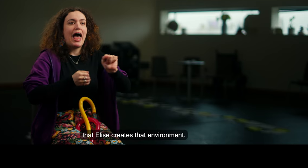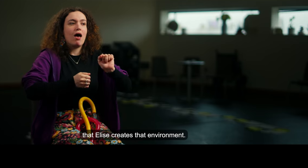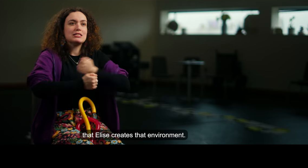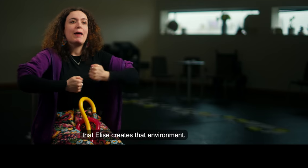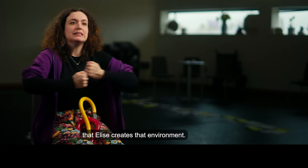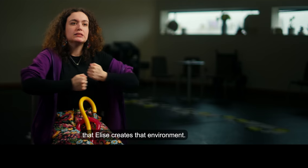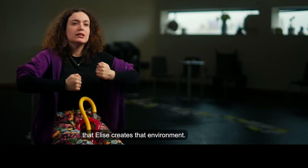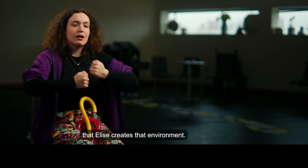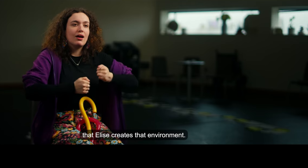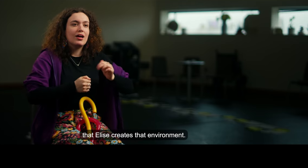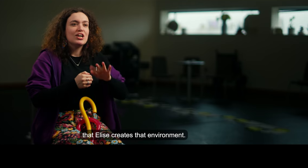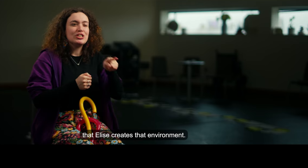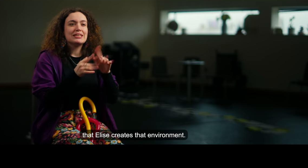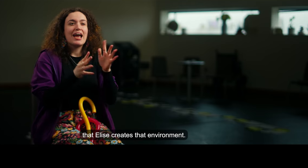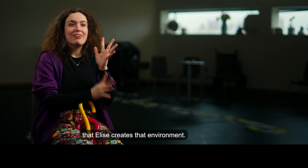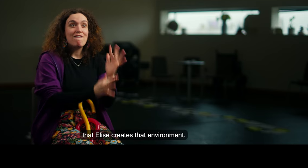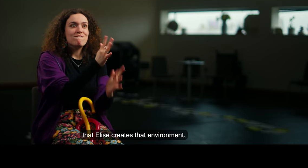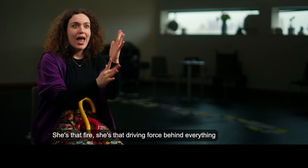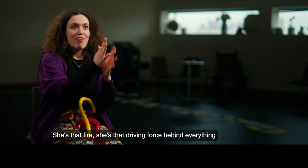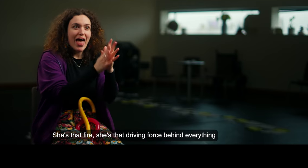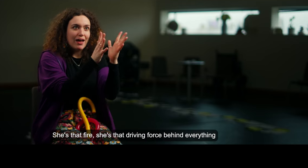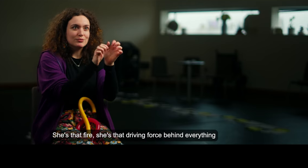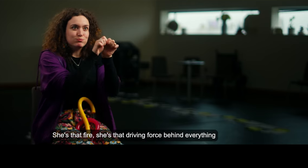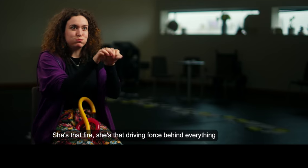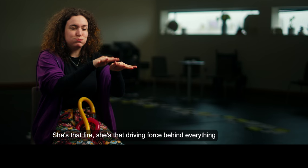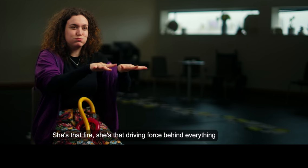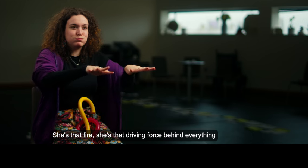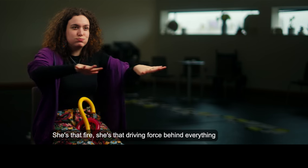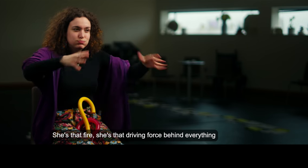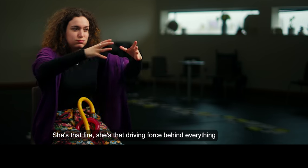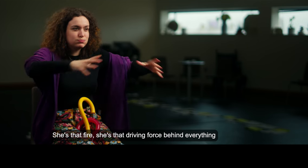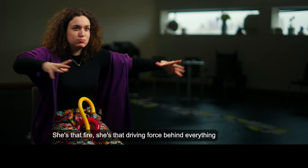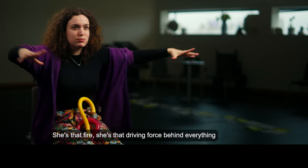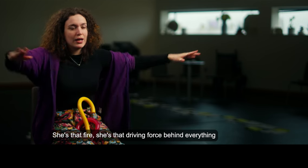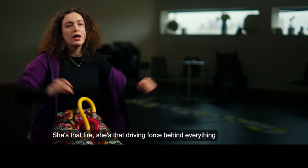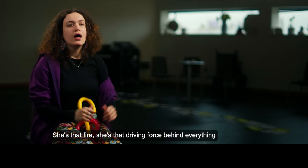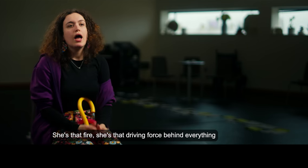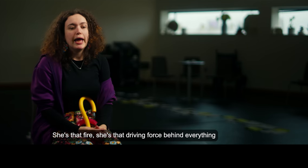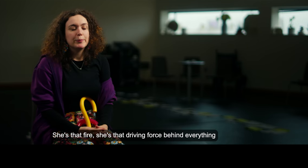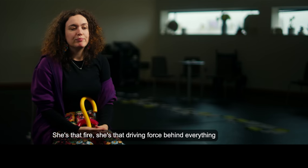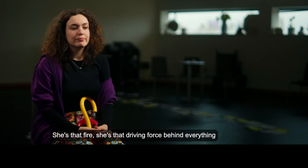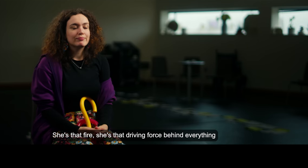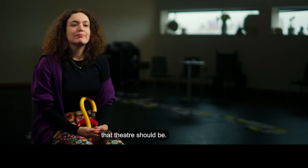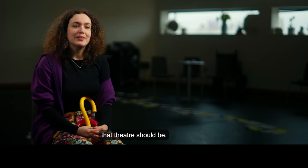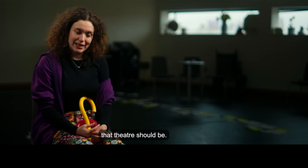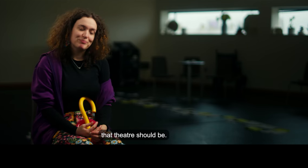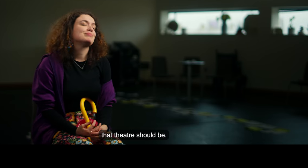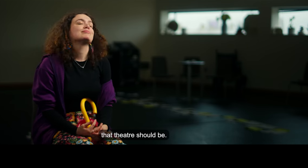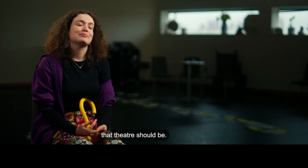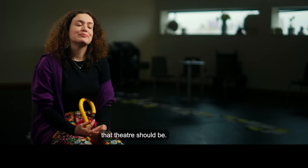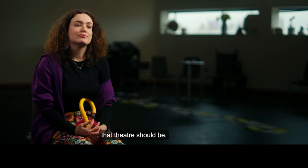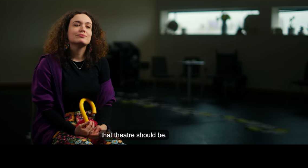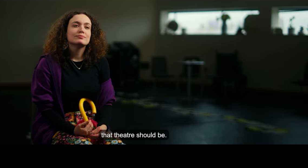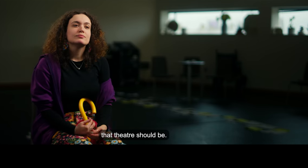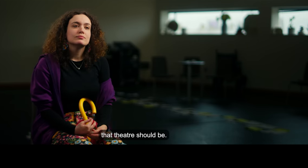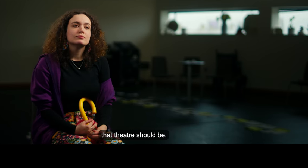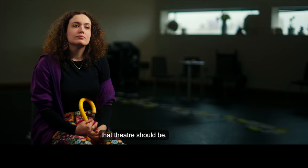Elise creates that environment. She is that fire, she is that driving force behind everything that theatre